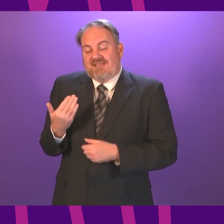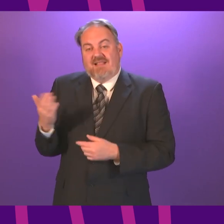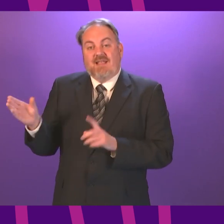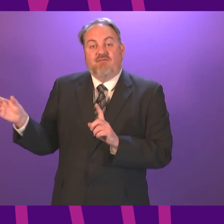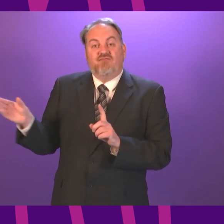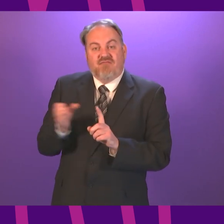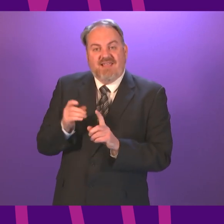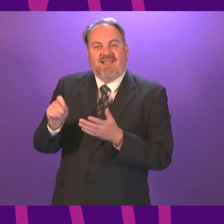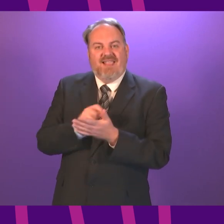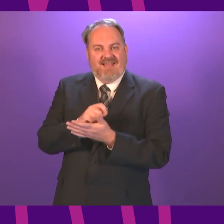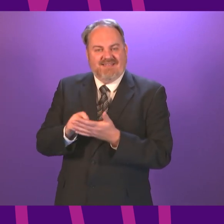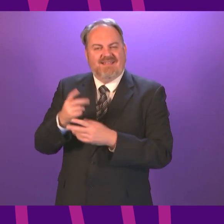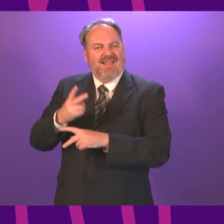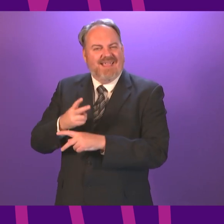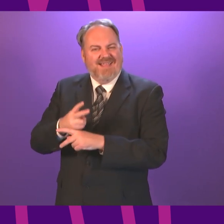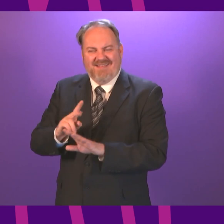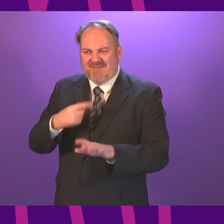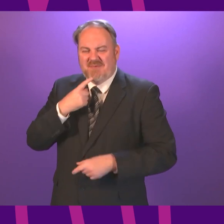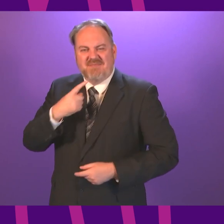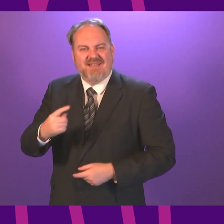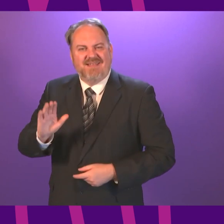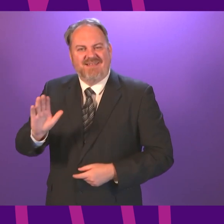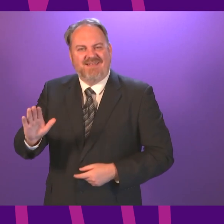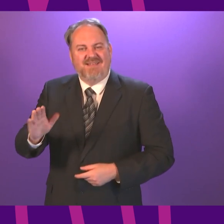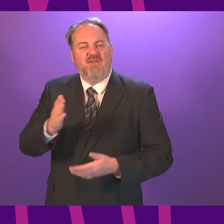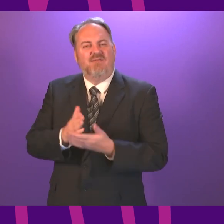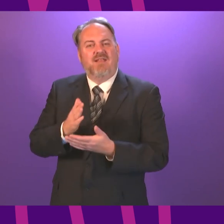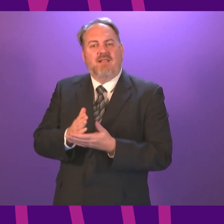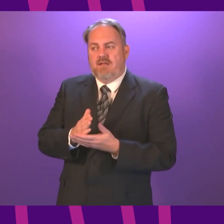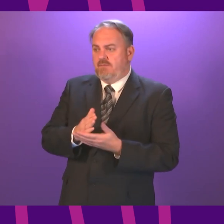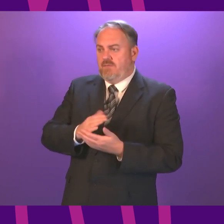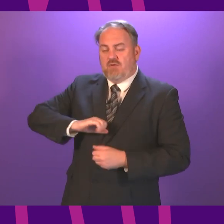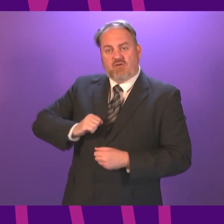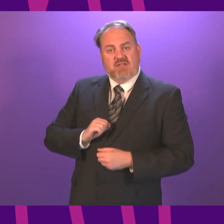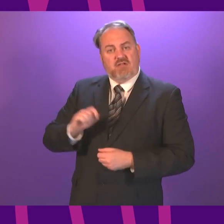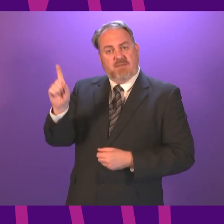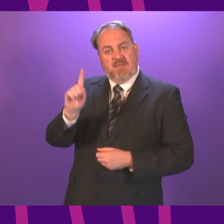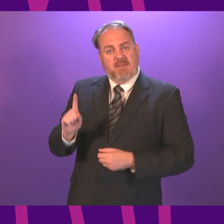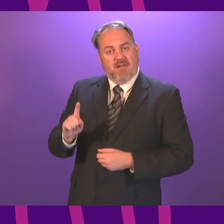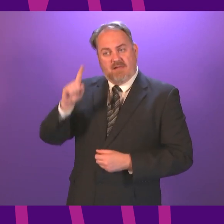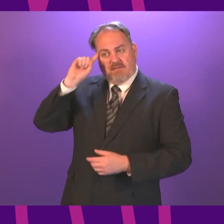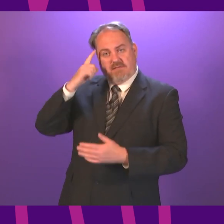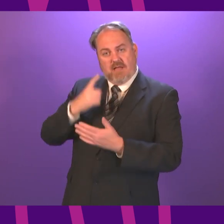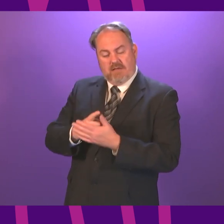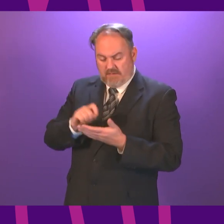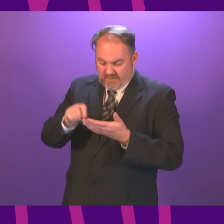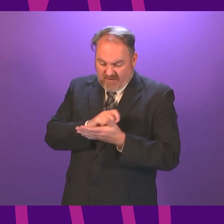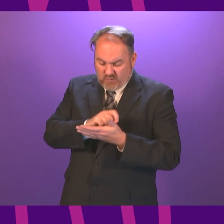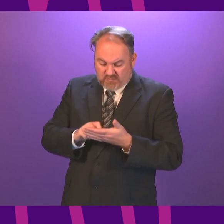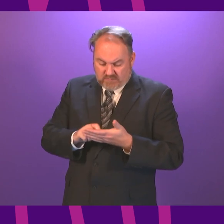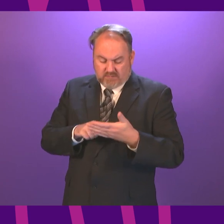government But again I would say to Anas Howard The people of Scotland had the opportunity to cast a judgement on the